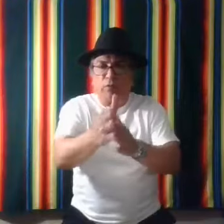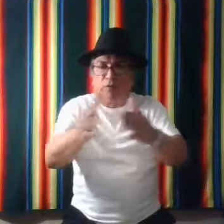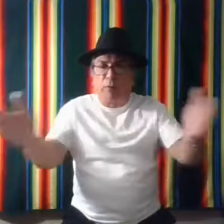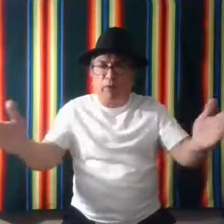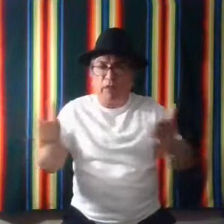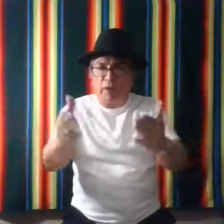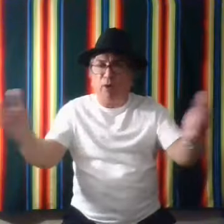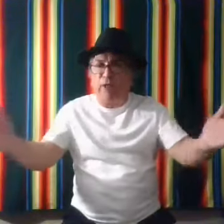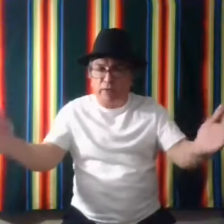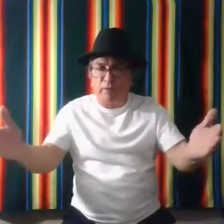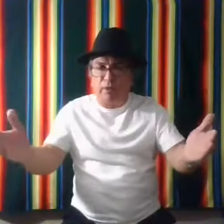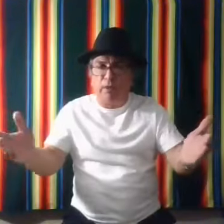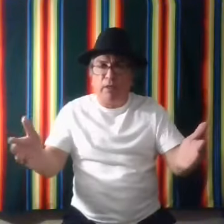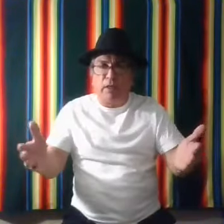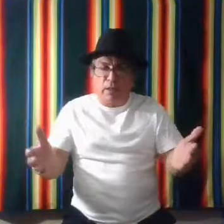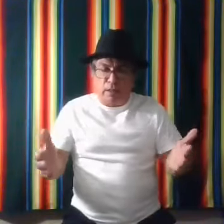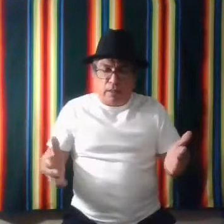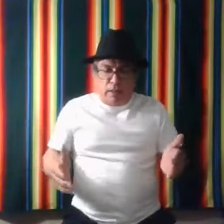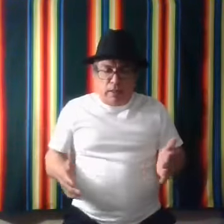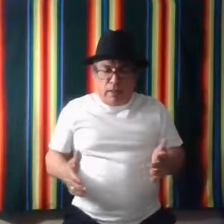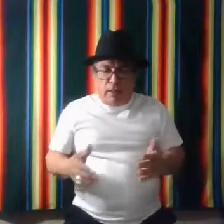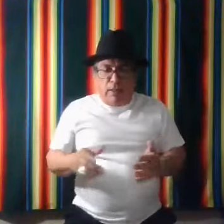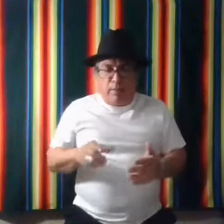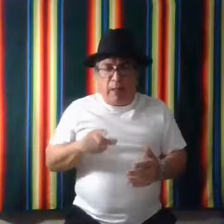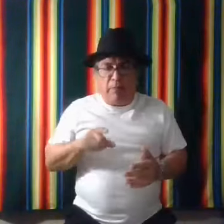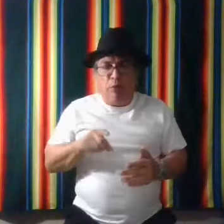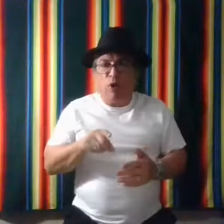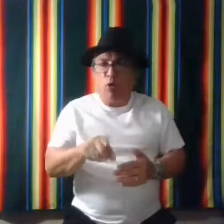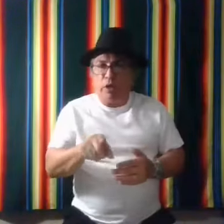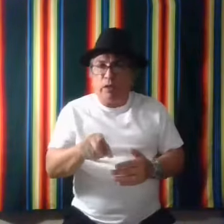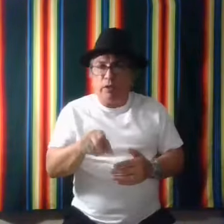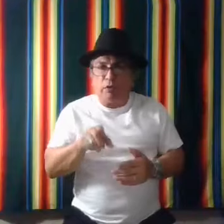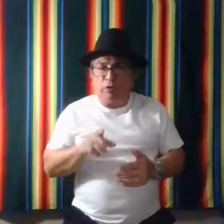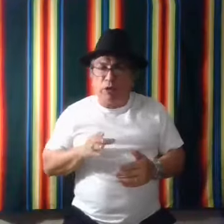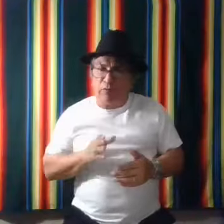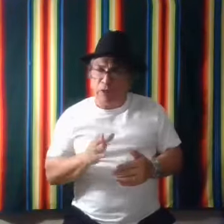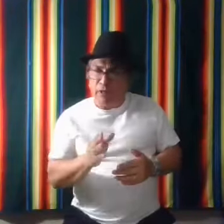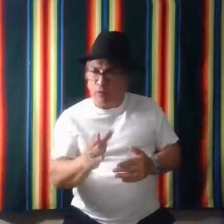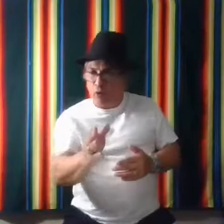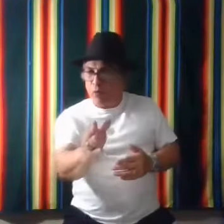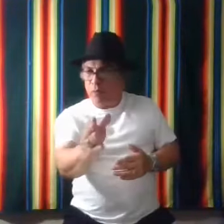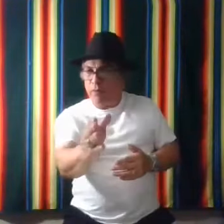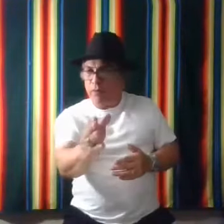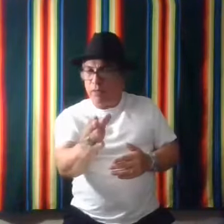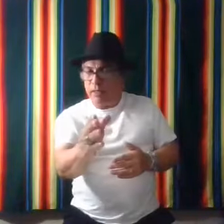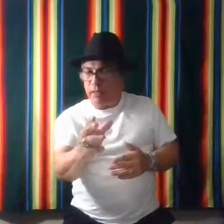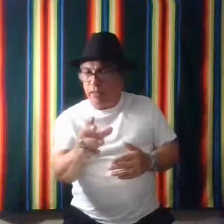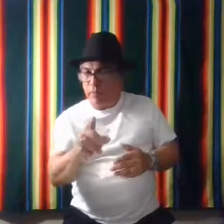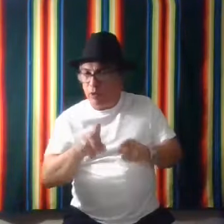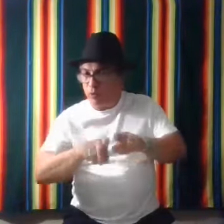separating and parting something. Uh, maybe a road. You're traveling down a road and then that road